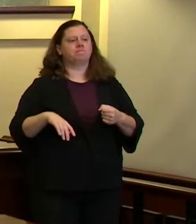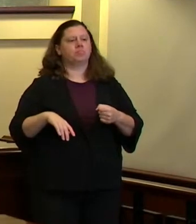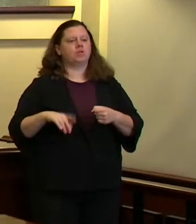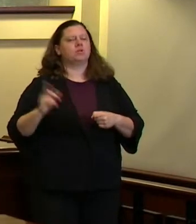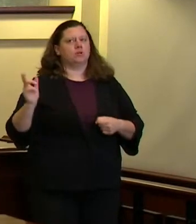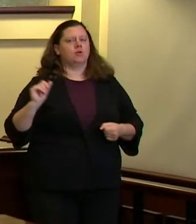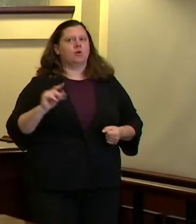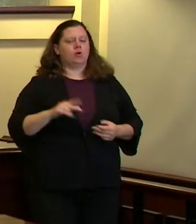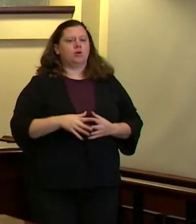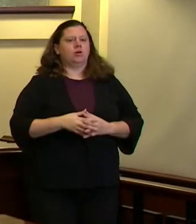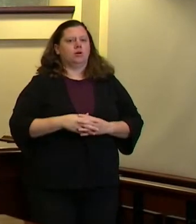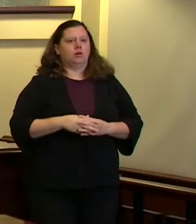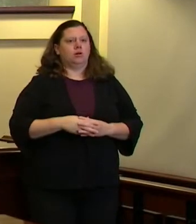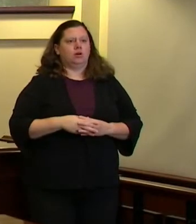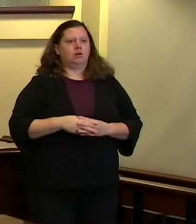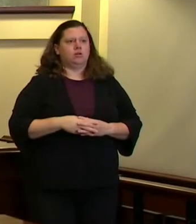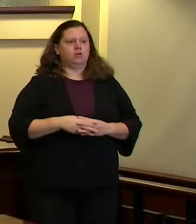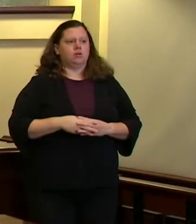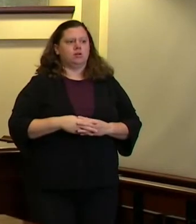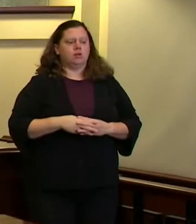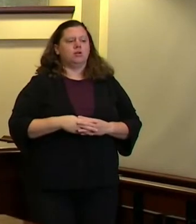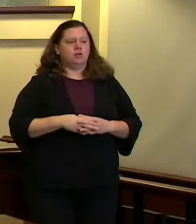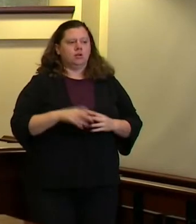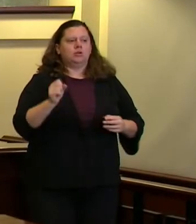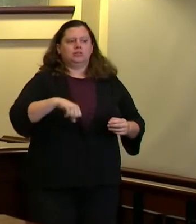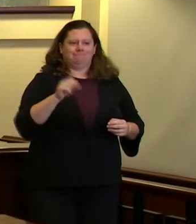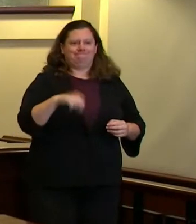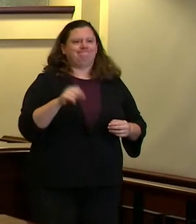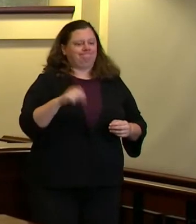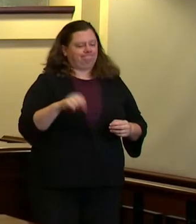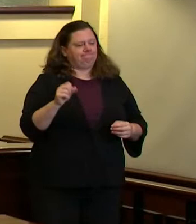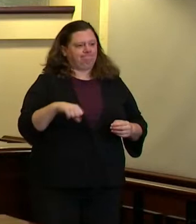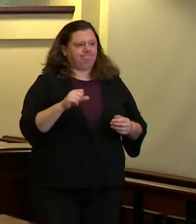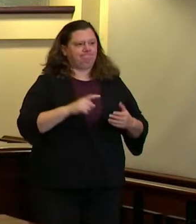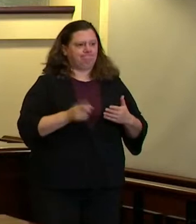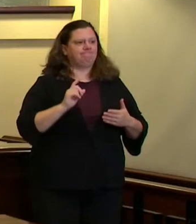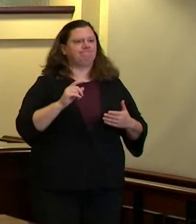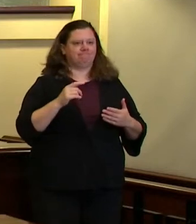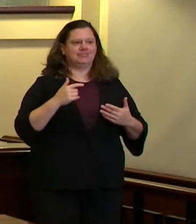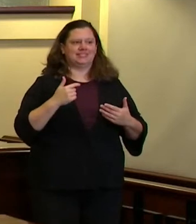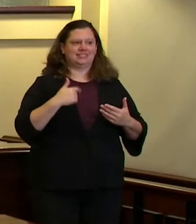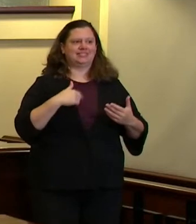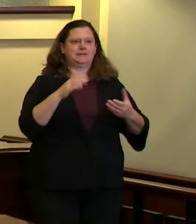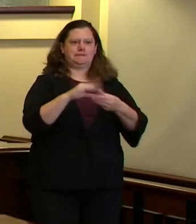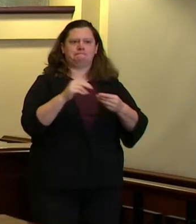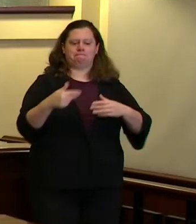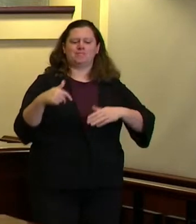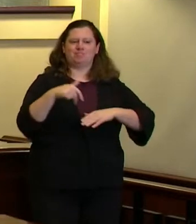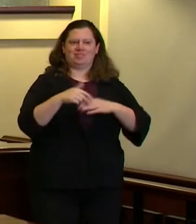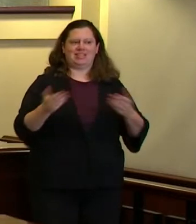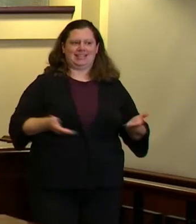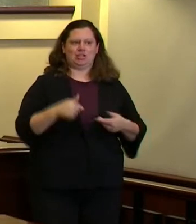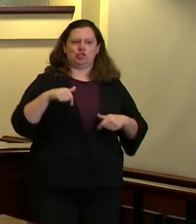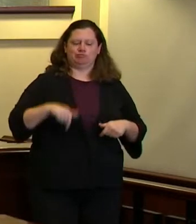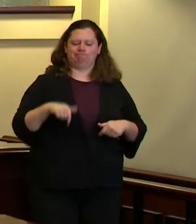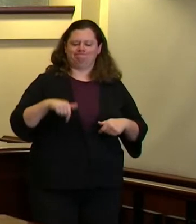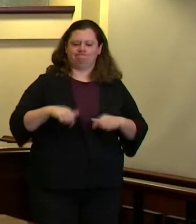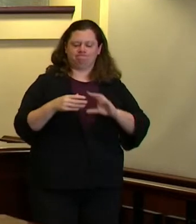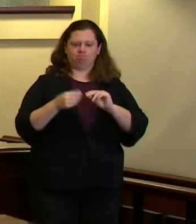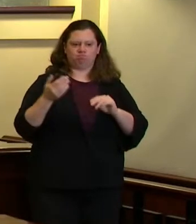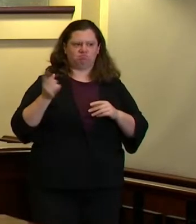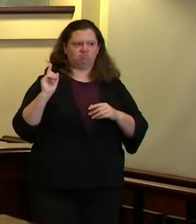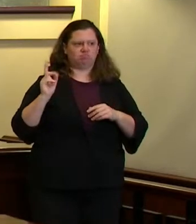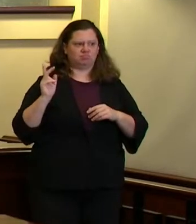question so several weeks ago i stood here at this podium and i said that what we need